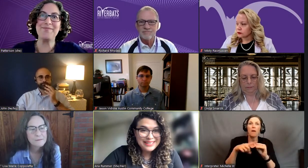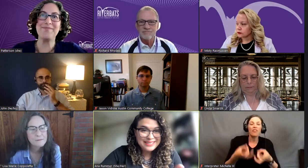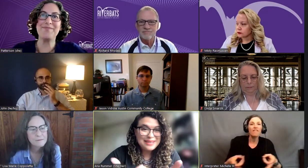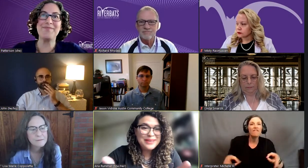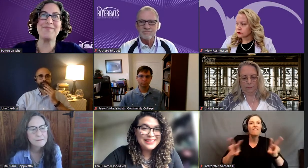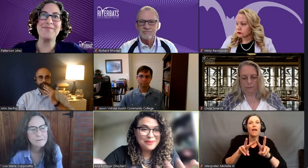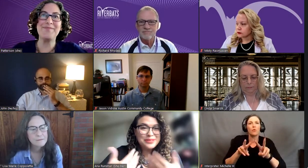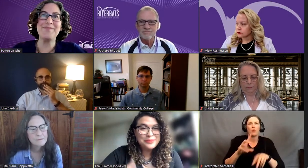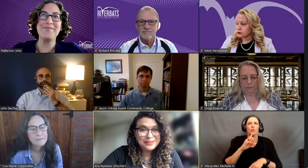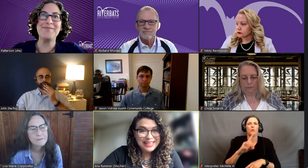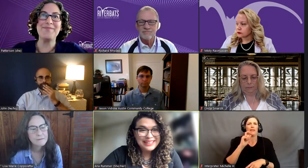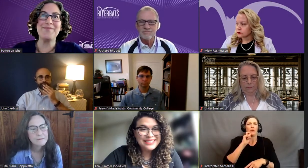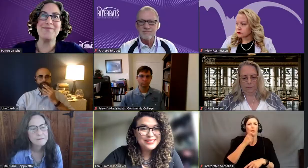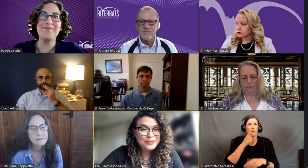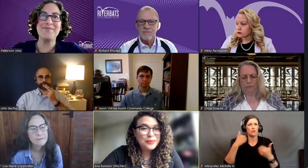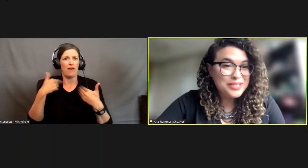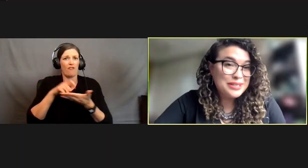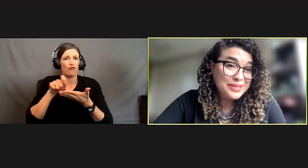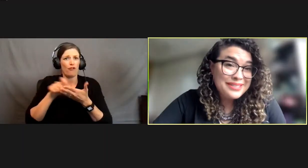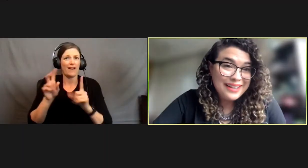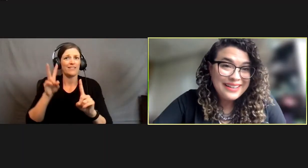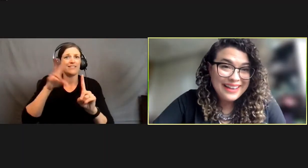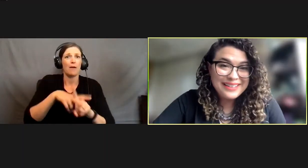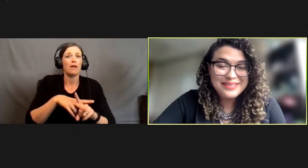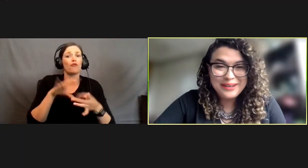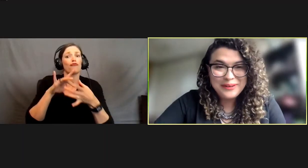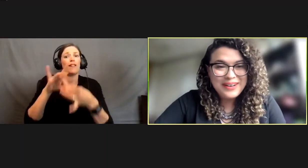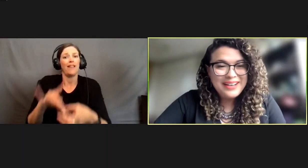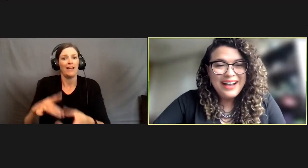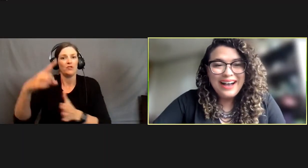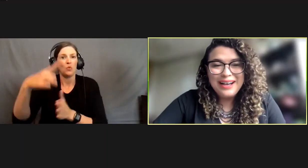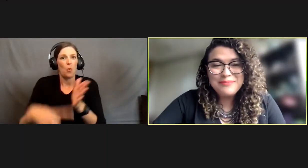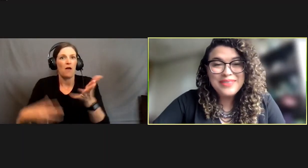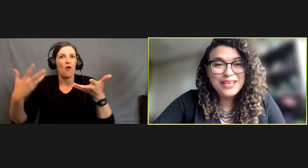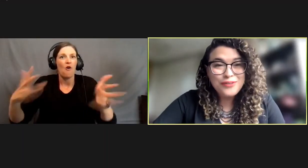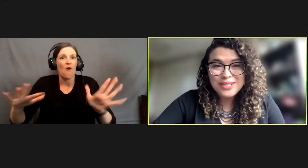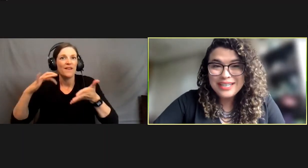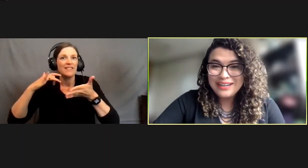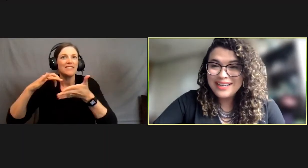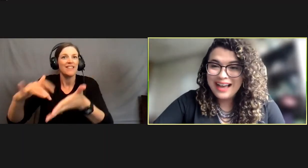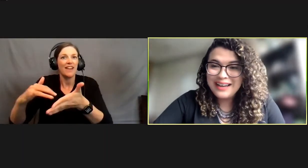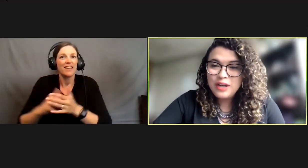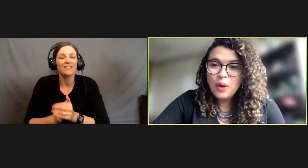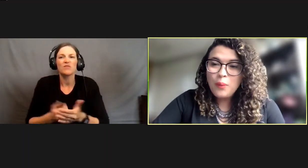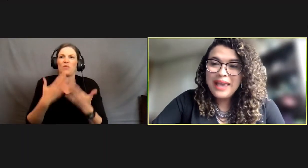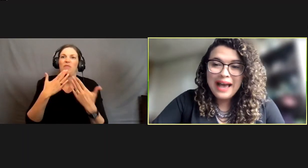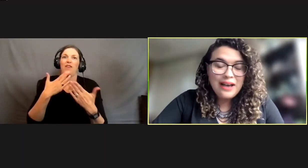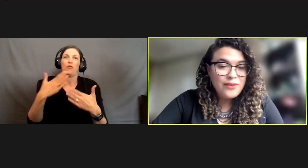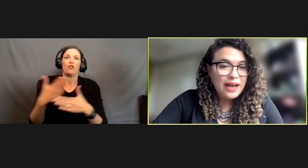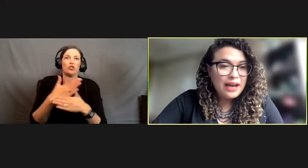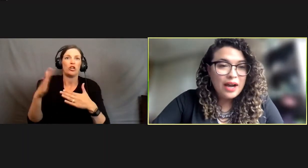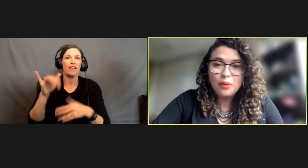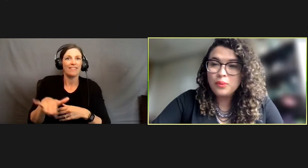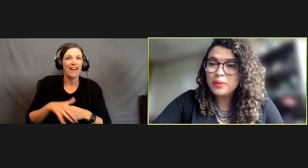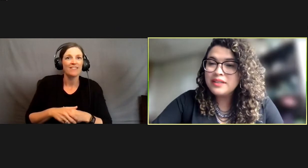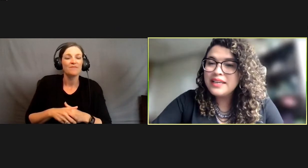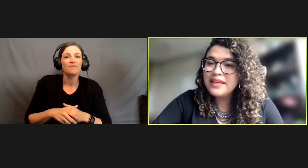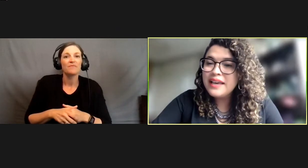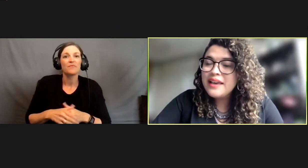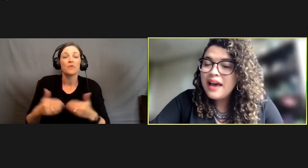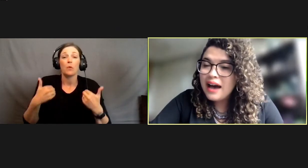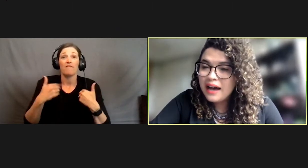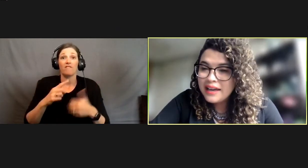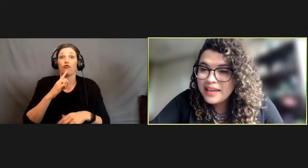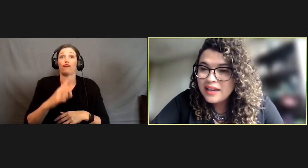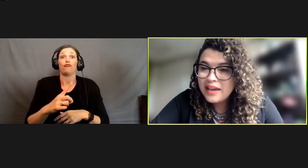writing assignment that was related to what she was studying. So thank you for sharing that we have a really